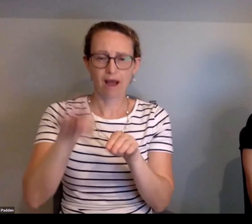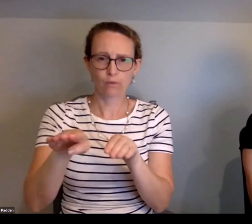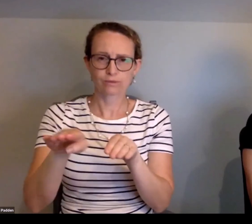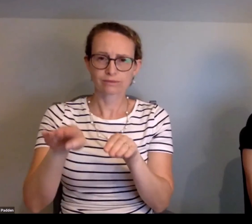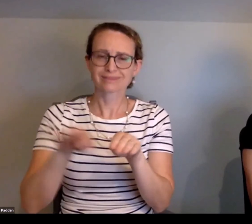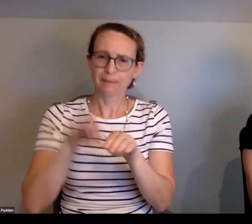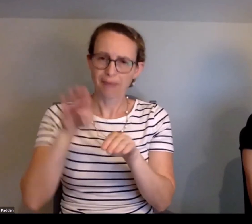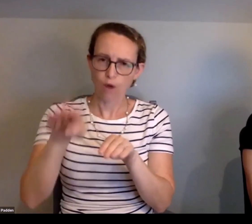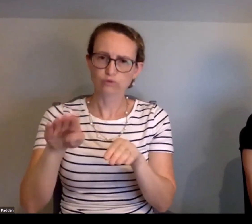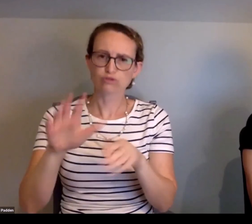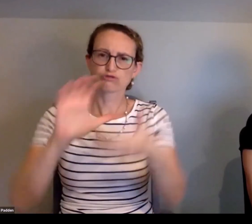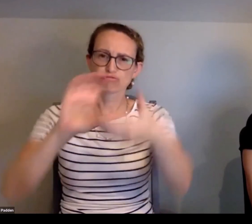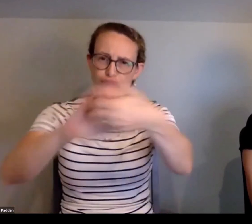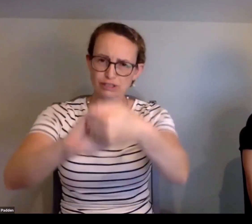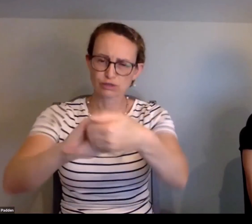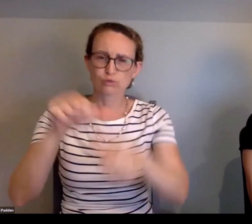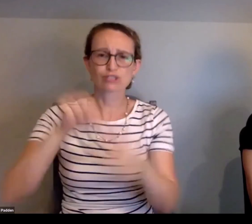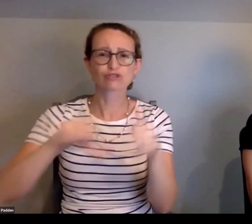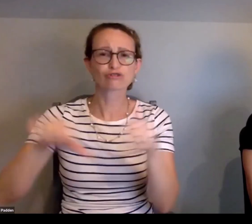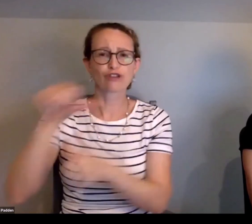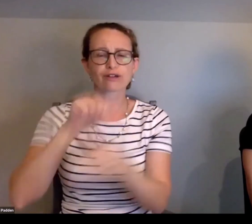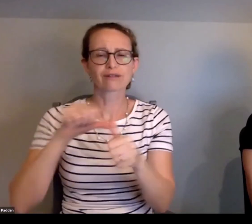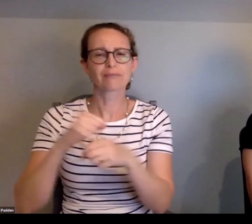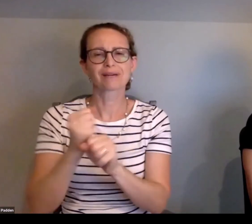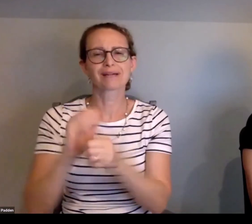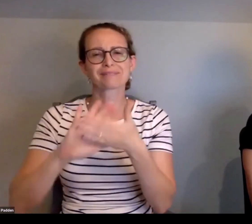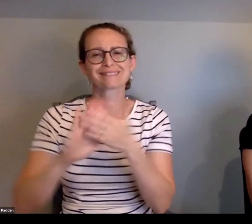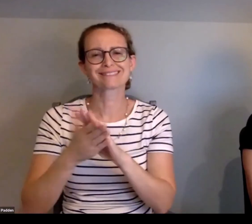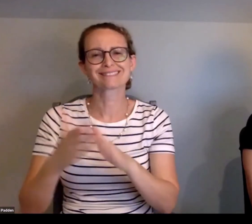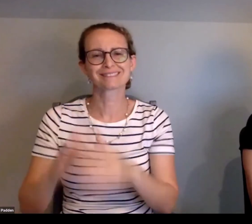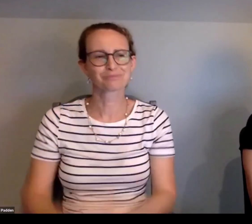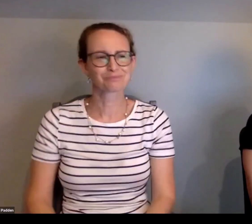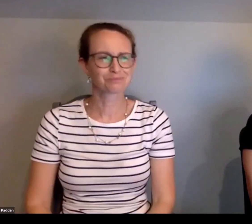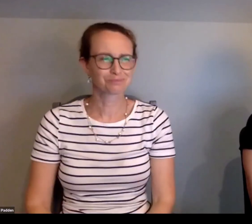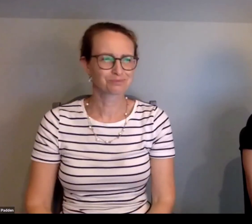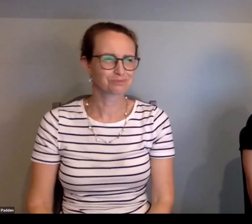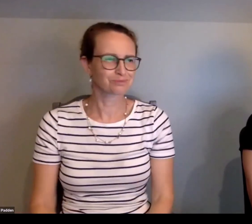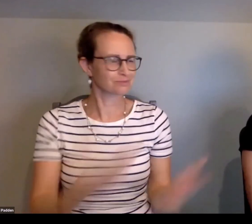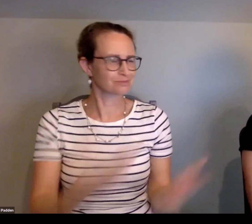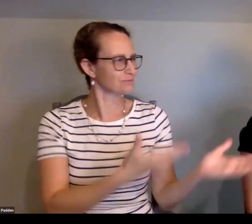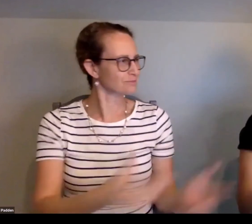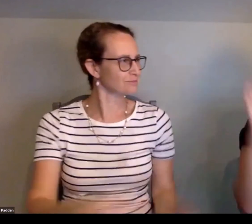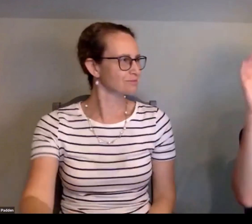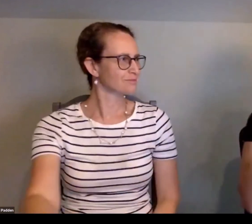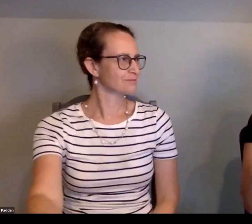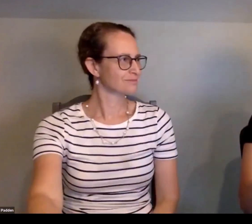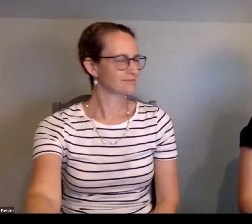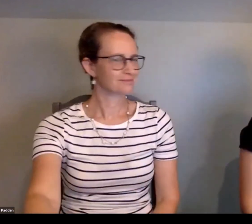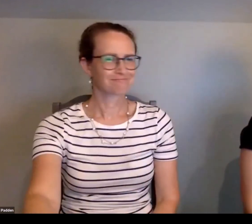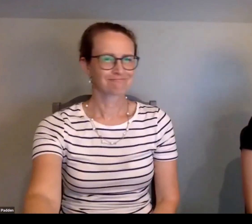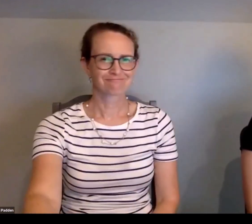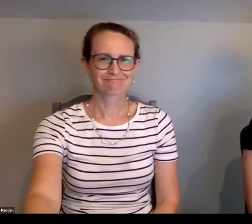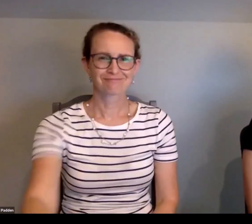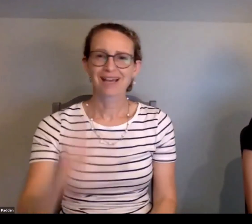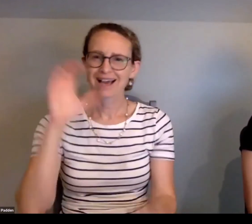zones and reach out to one another to make peace. Amen.